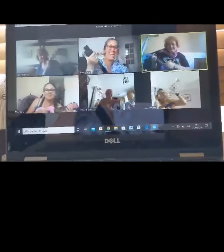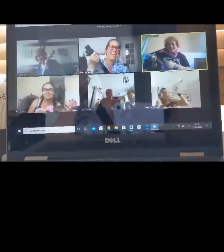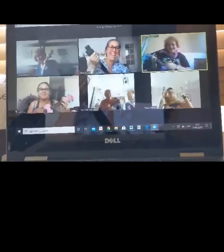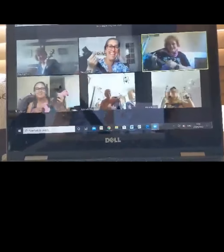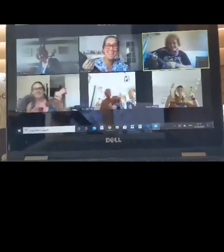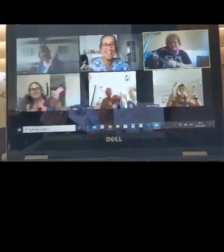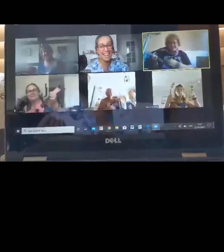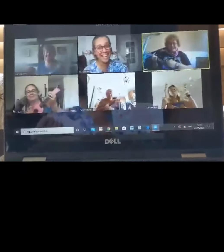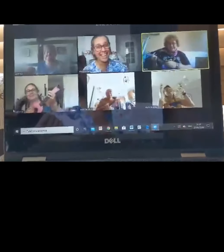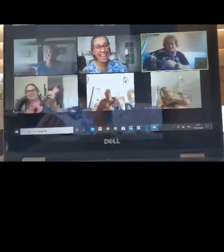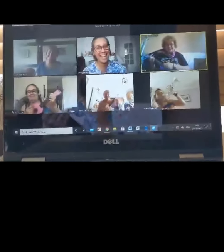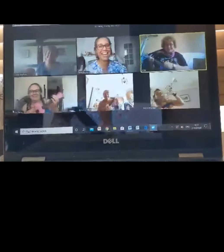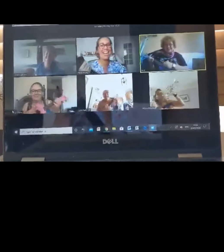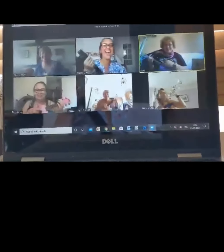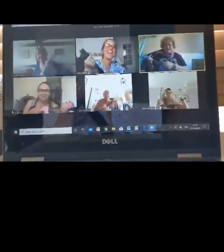Keep going! going!